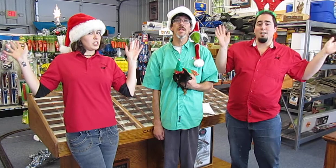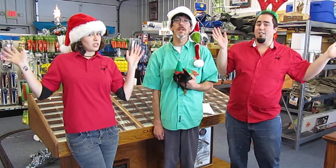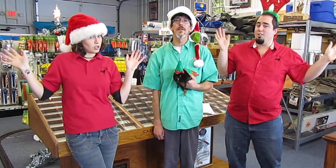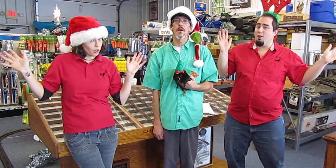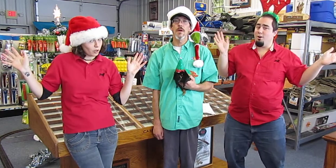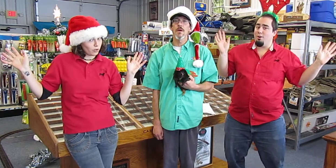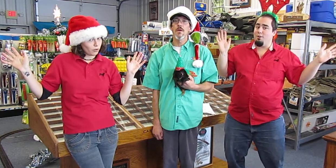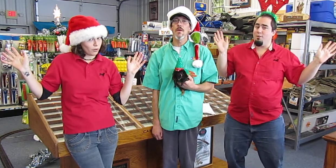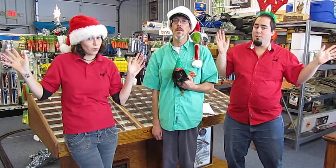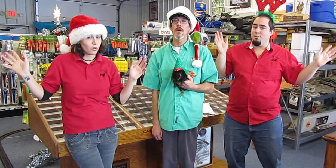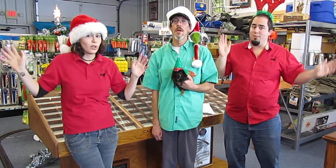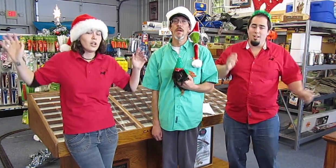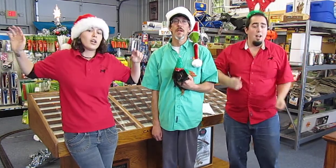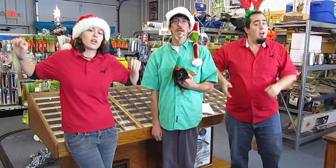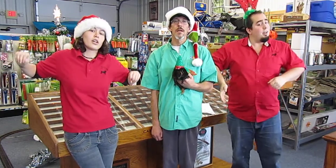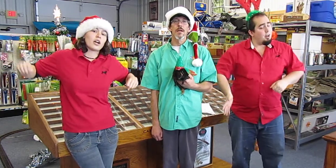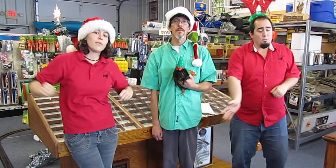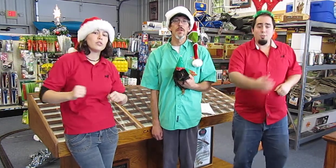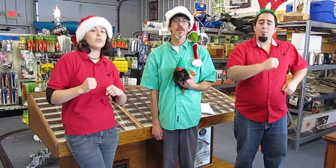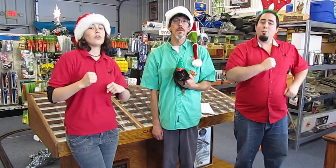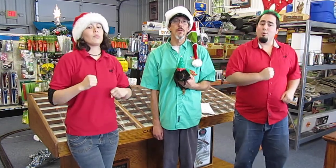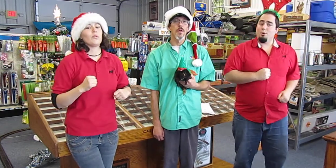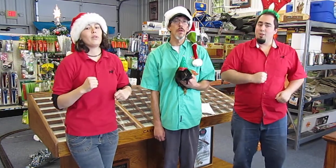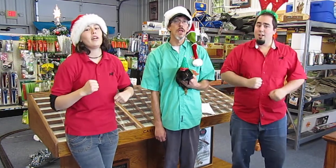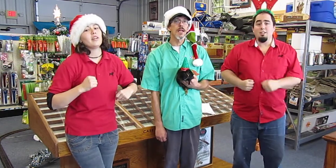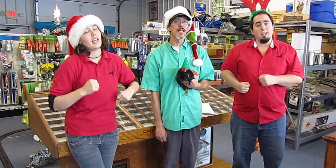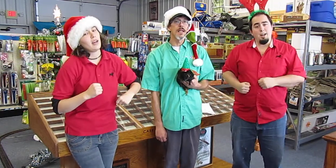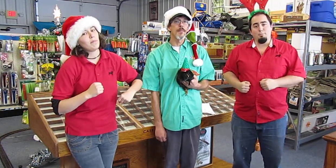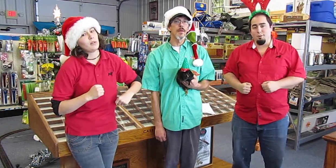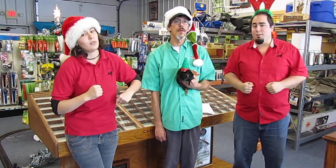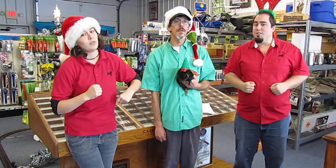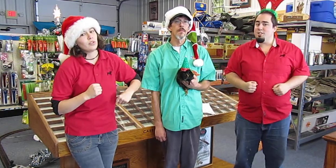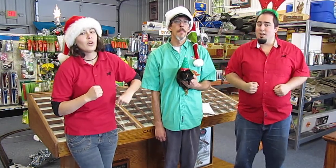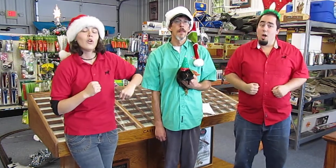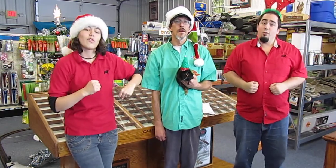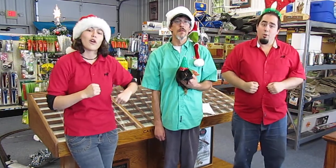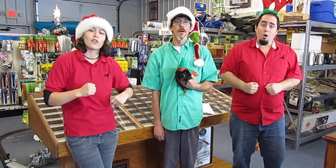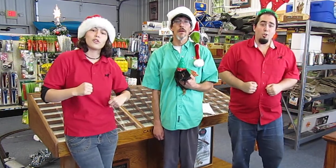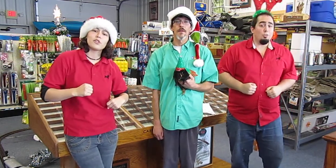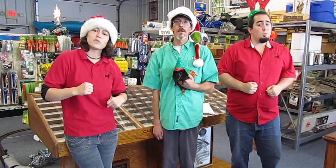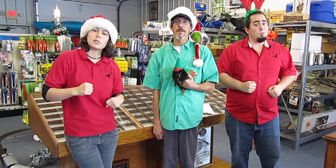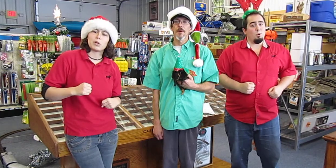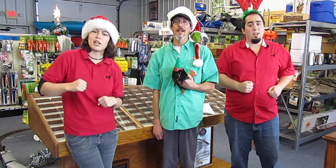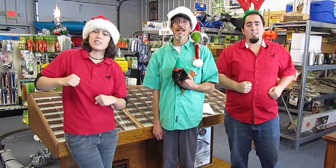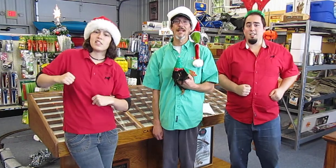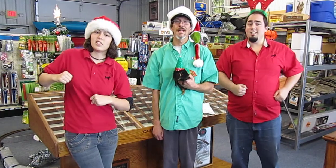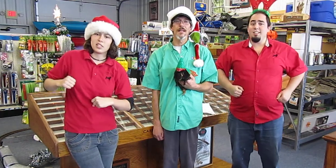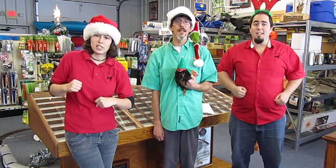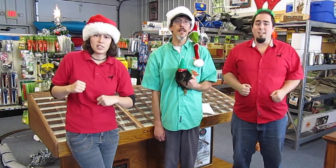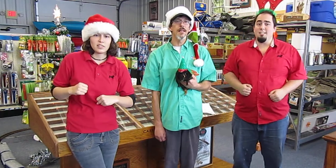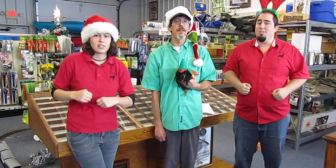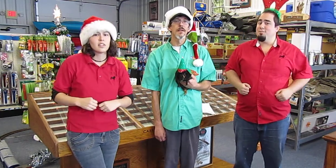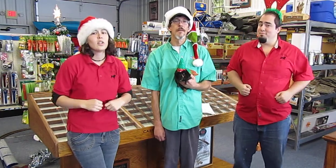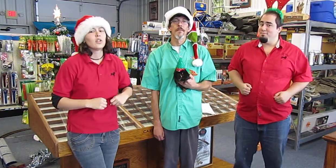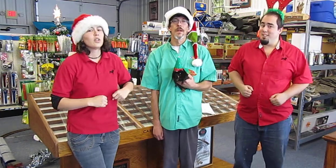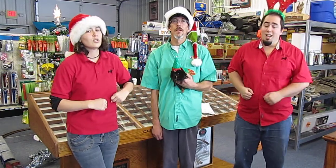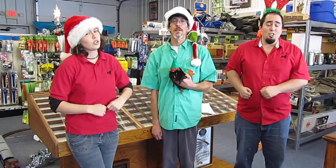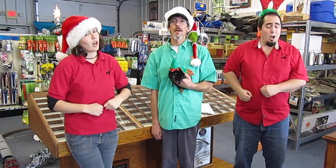in tow. Come to Corolla Campers for all your Christmas present needs. Shop